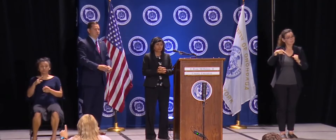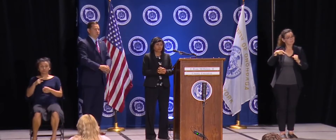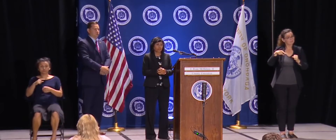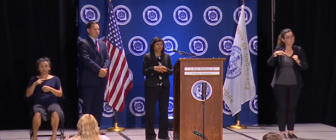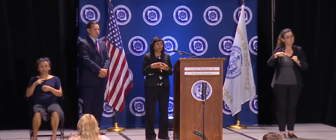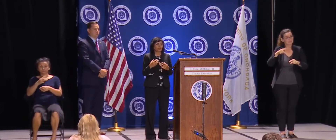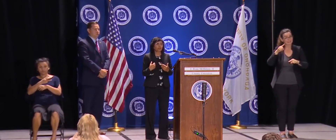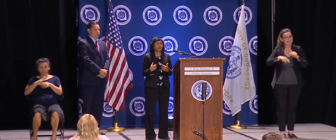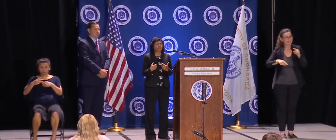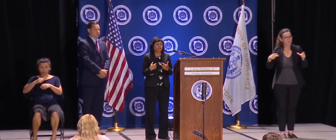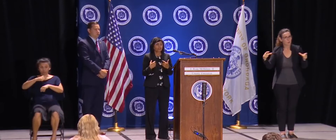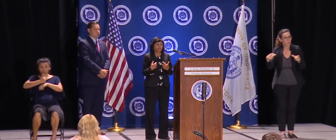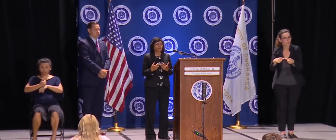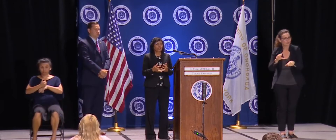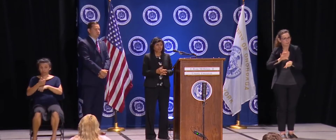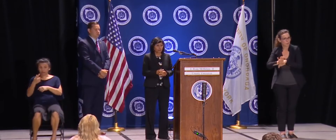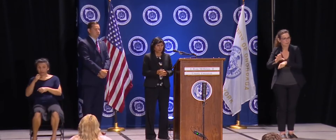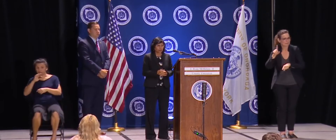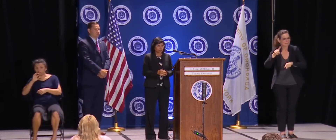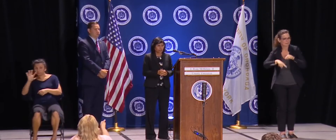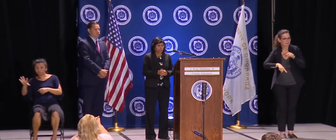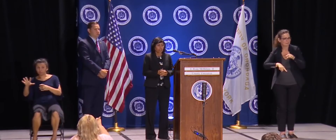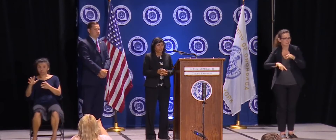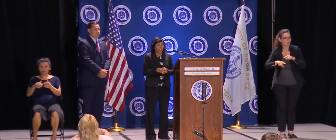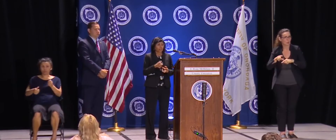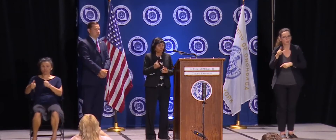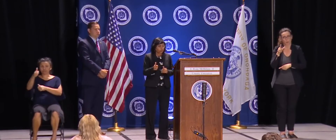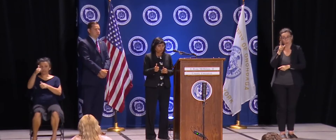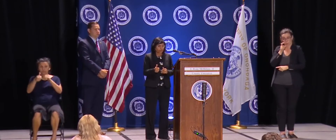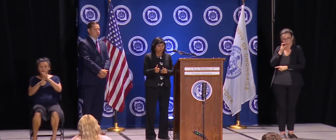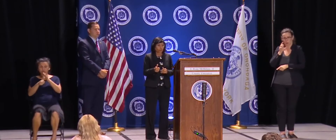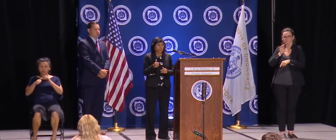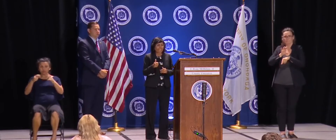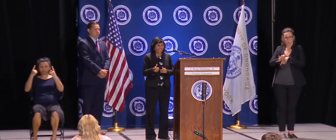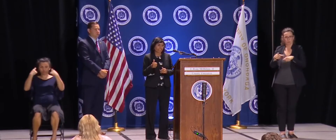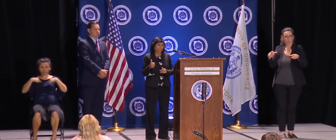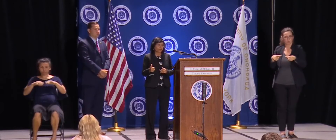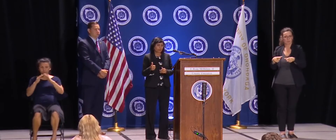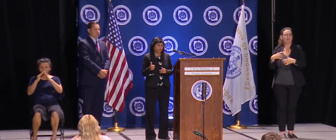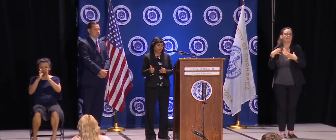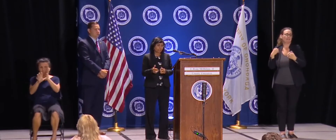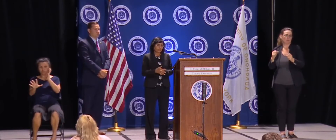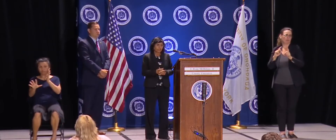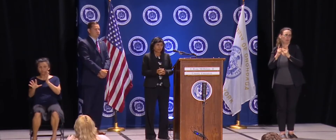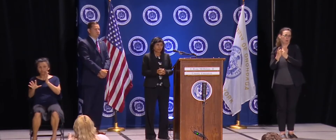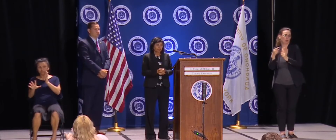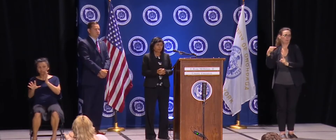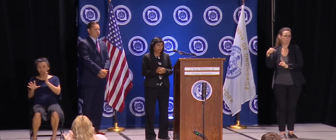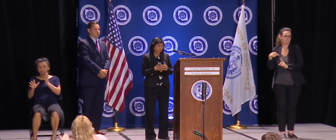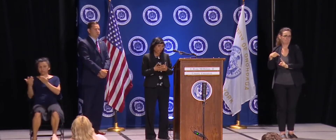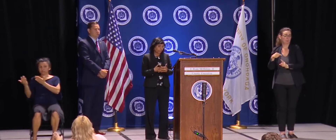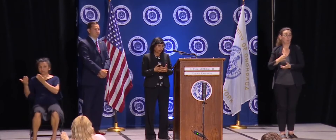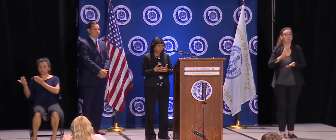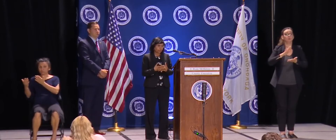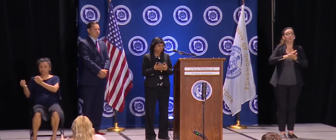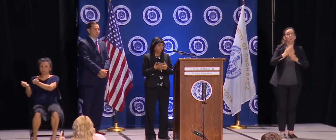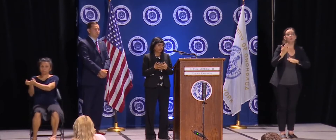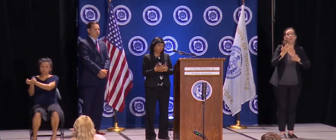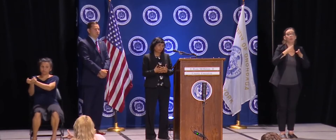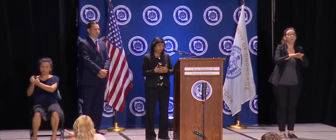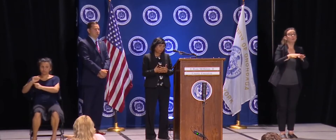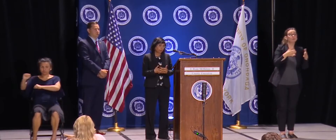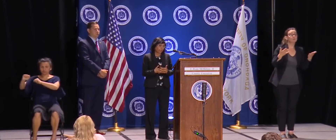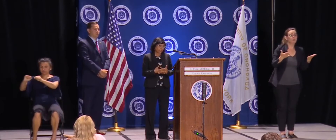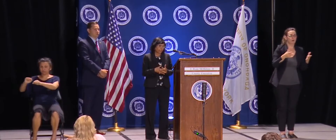That quarantine order comes only from the health department. Closure of school, that is up to there. But public health measures,